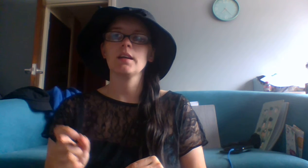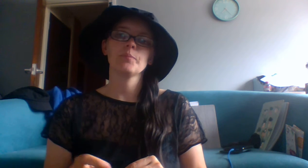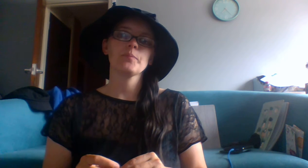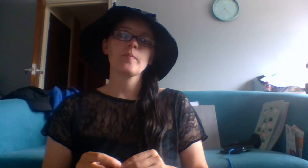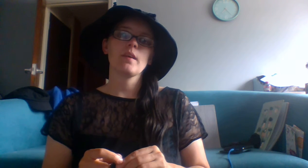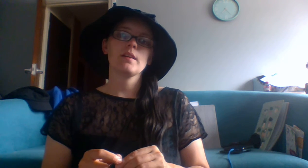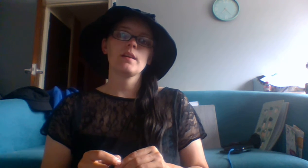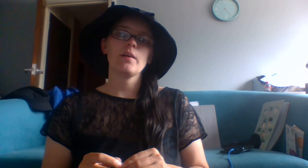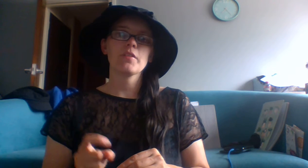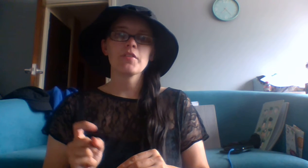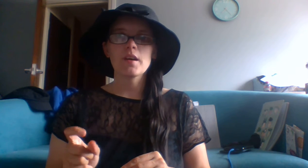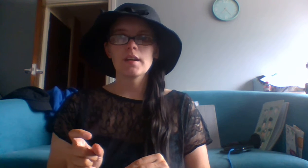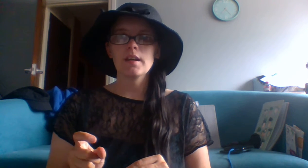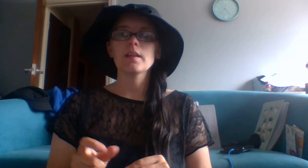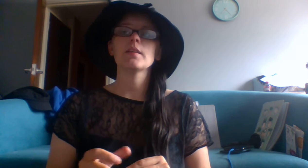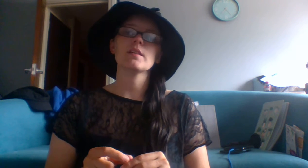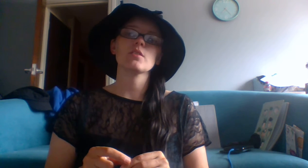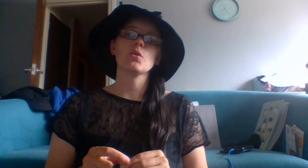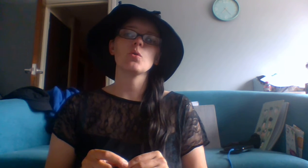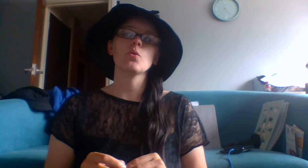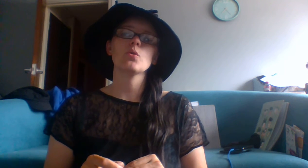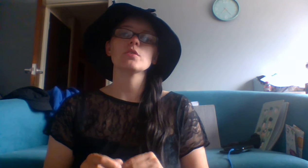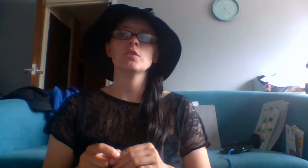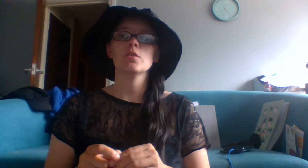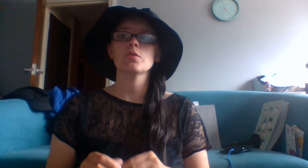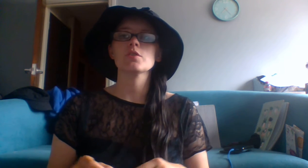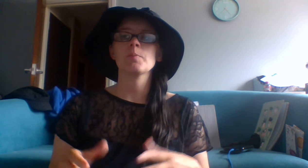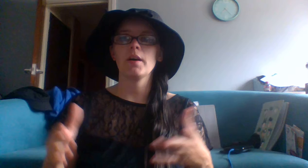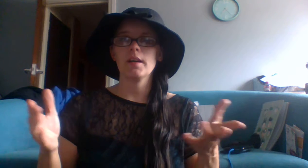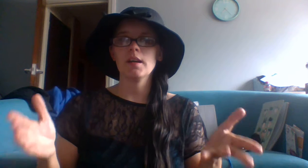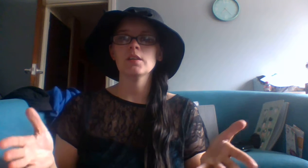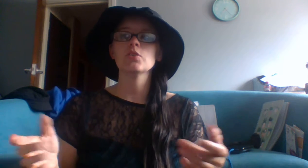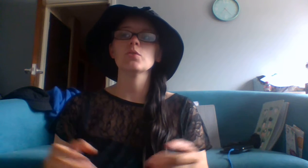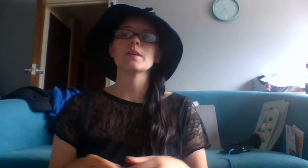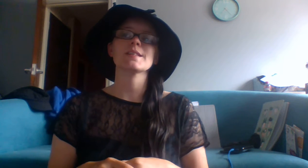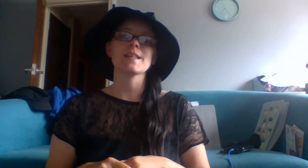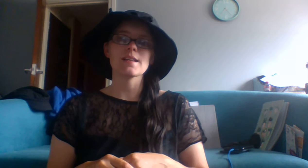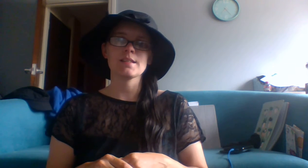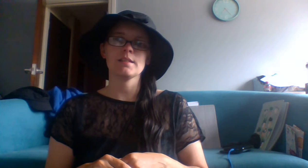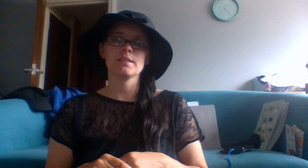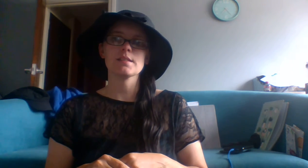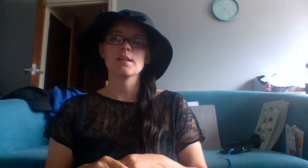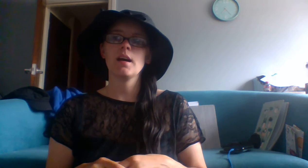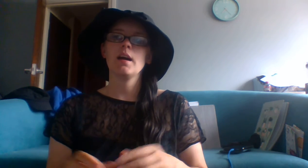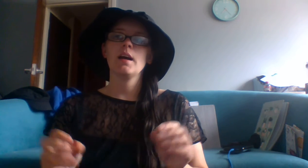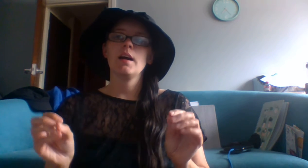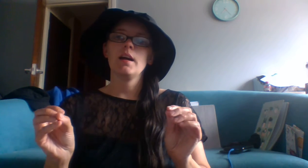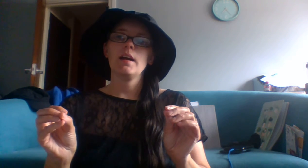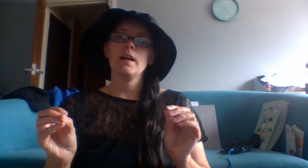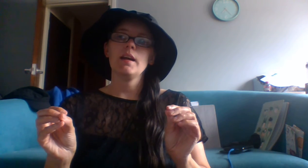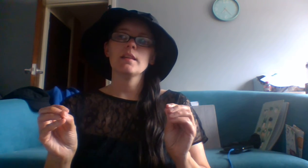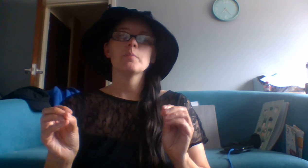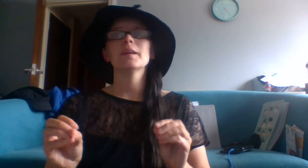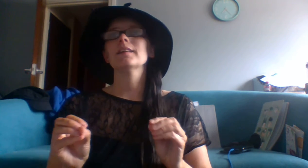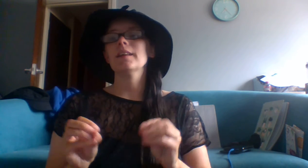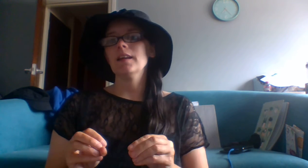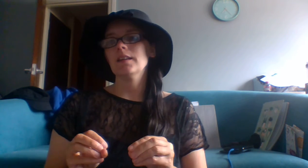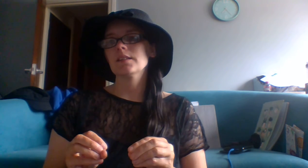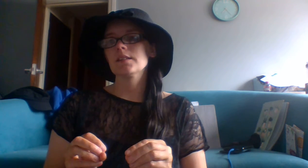Now a thuggy is a cord used by Hindu assassins in the Middle East